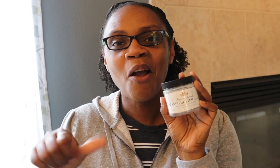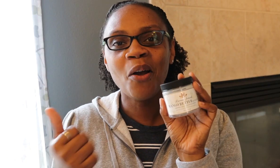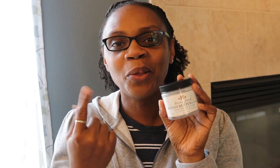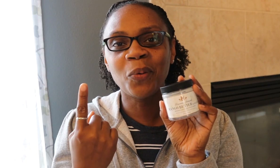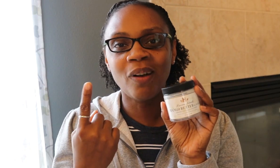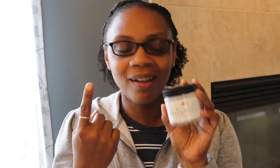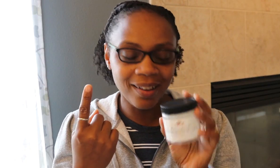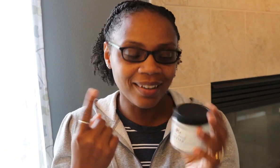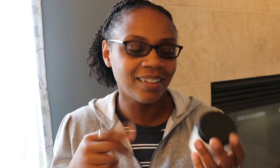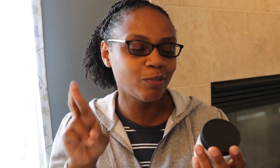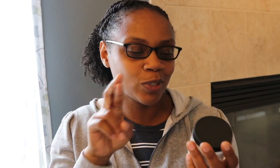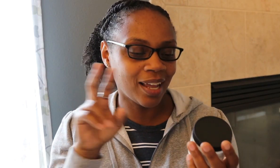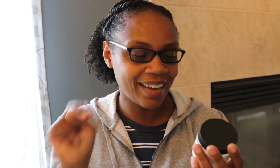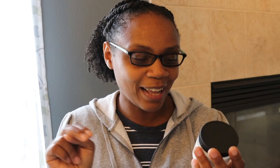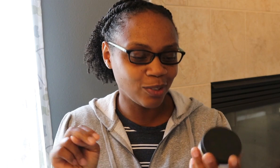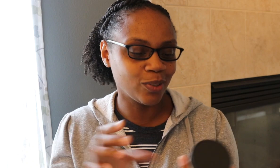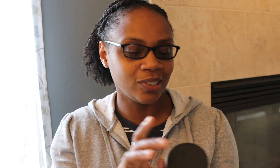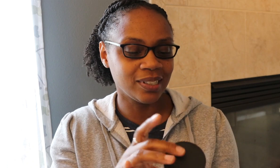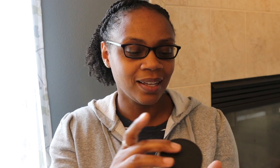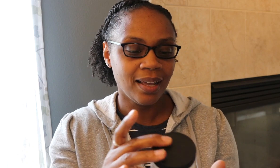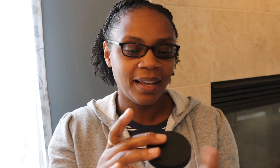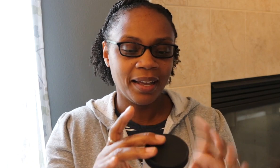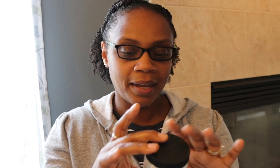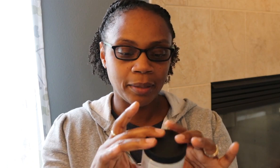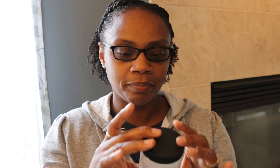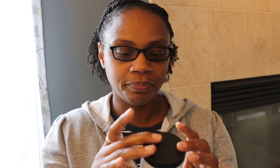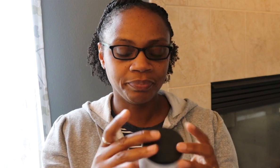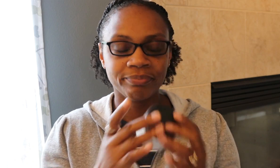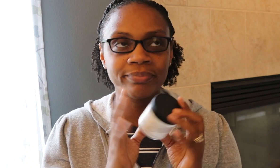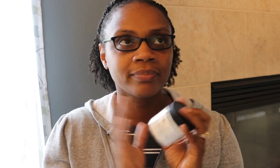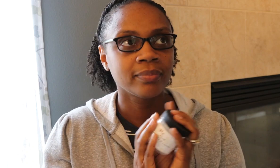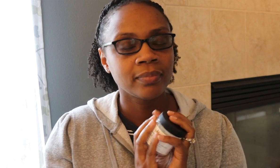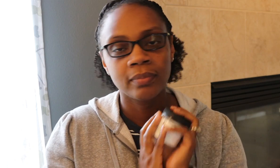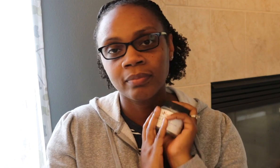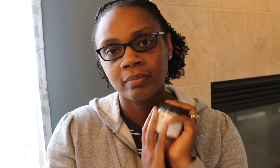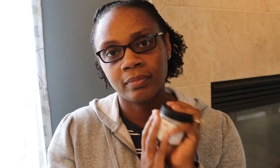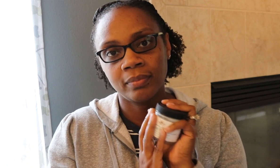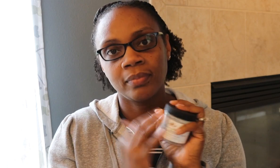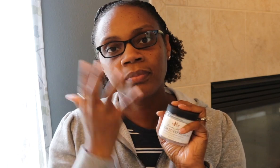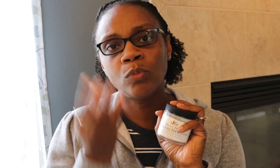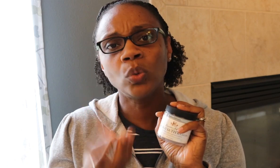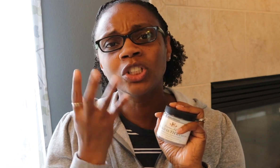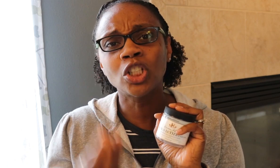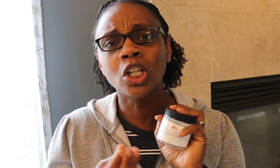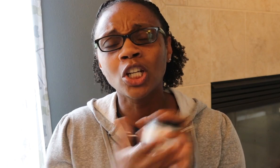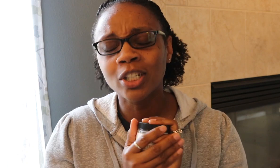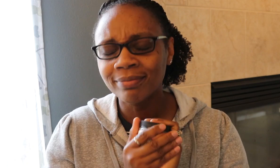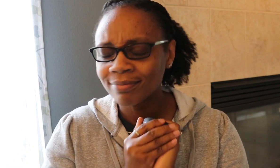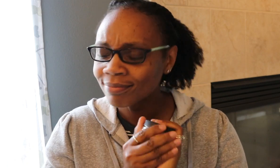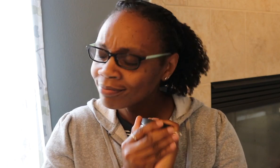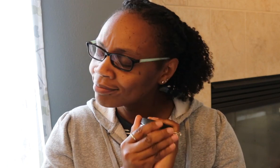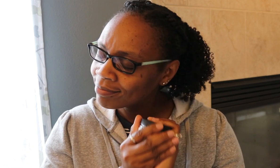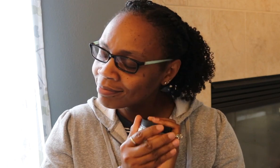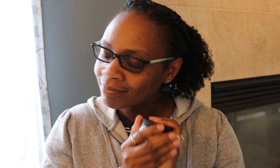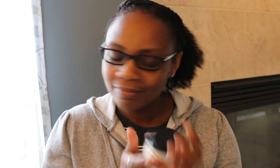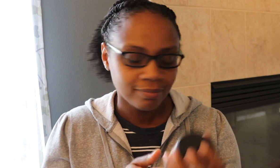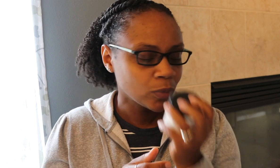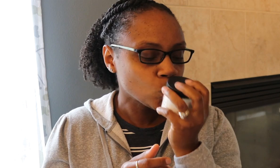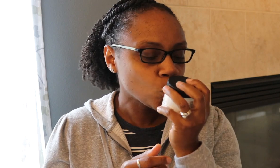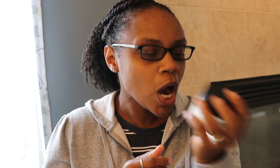Guys, I forgot to mention, I had one more from Rosanna Naturals. Um, this is moisture rich too. All of her